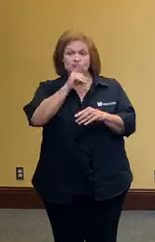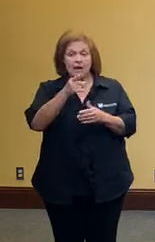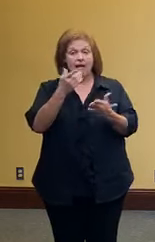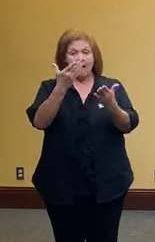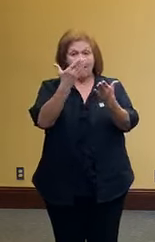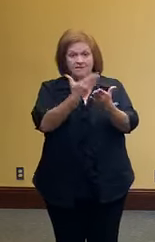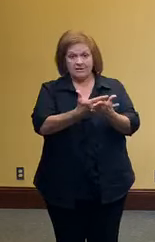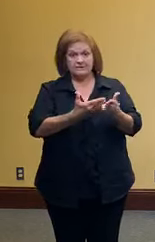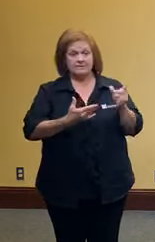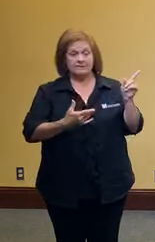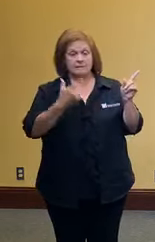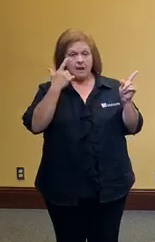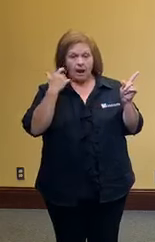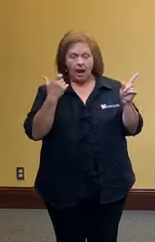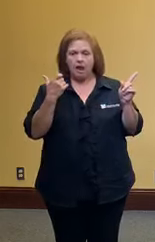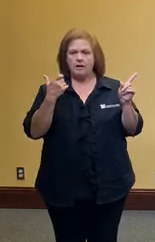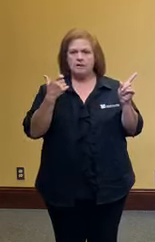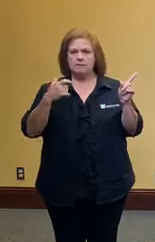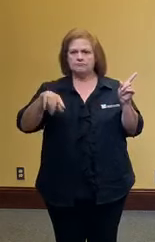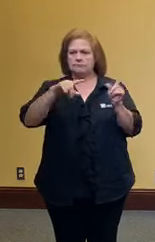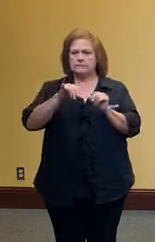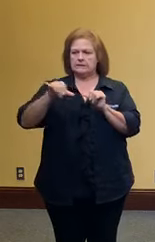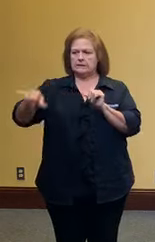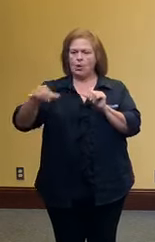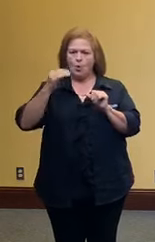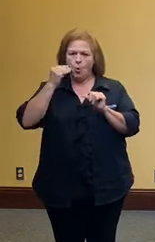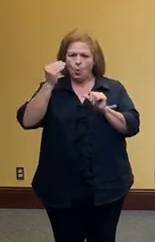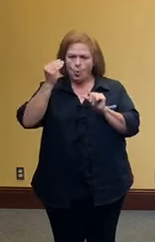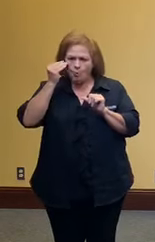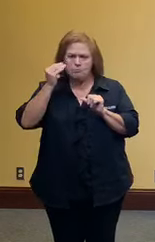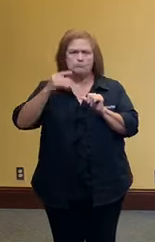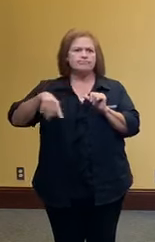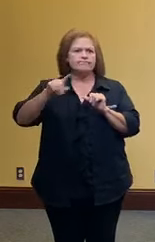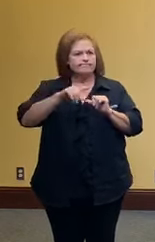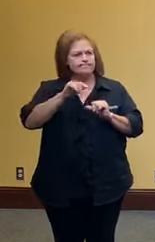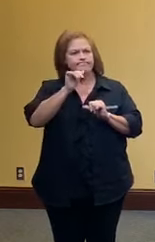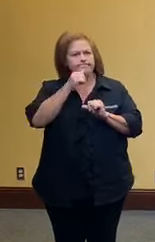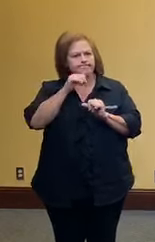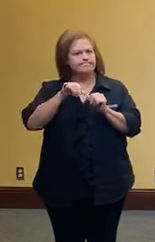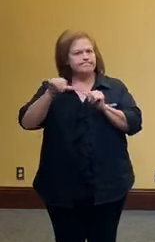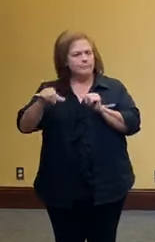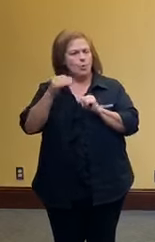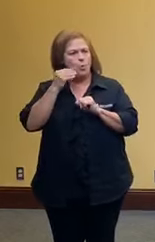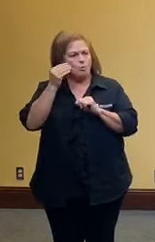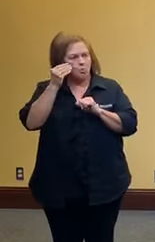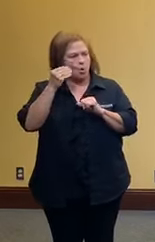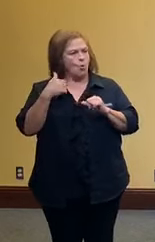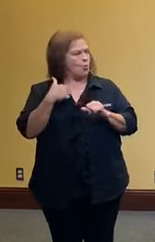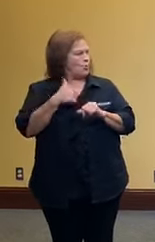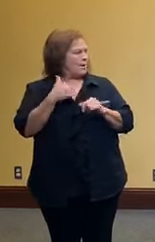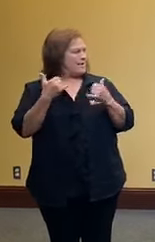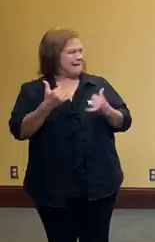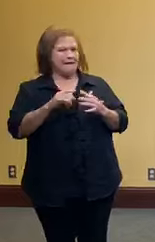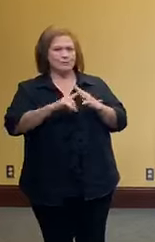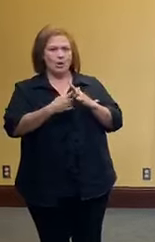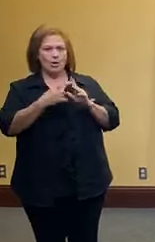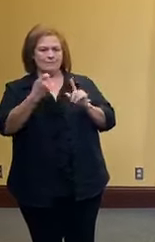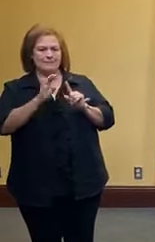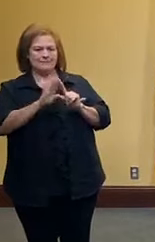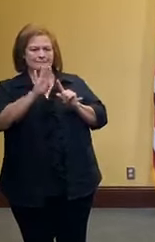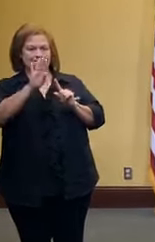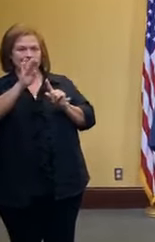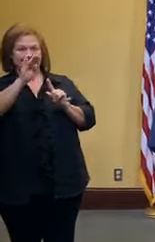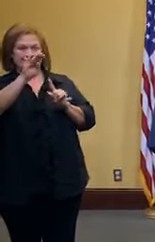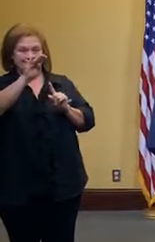that because of our stay-at-home mandate and all of the sacrifices that you have made we've been able to flatten the curve there's a few